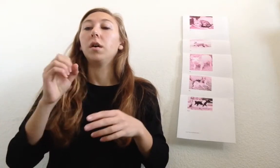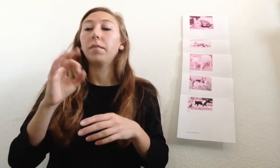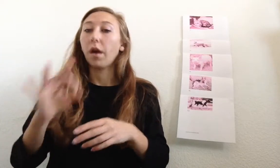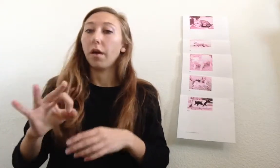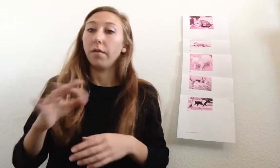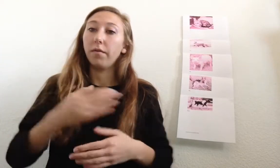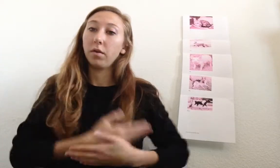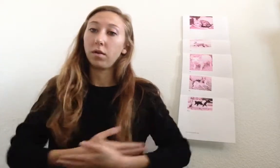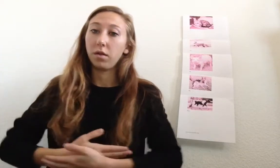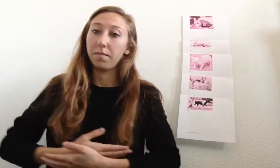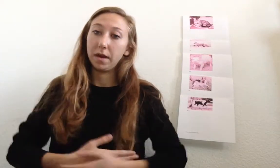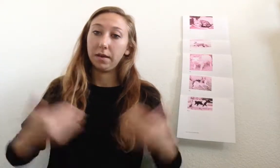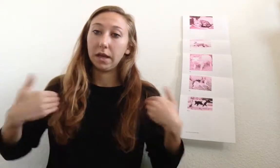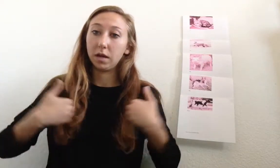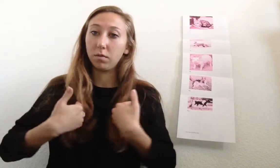of the baby animals.